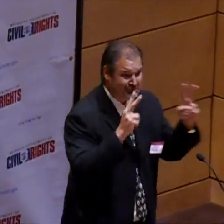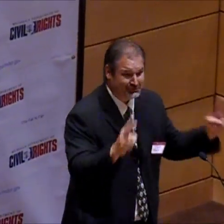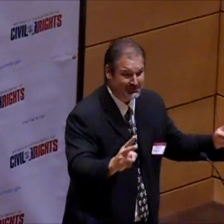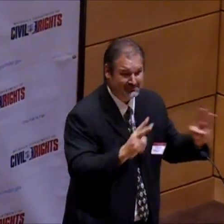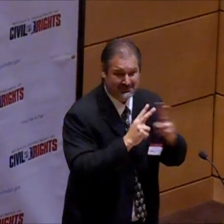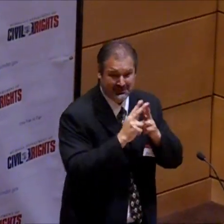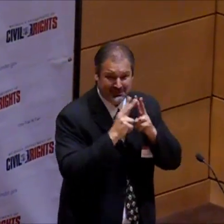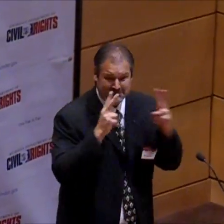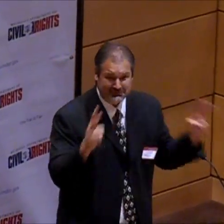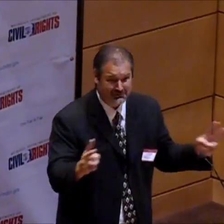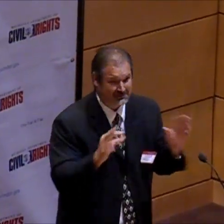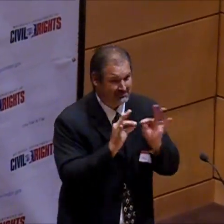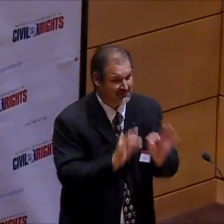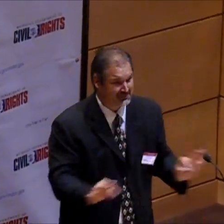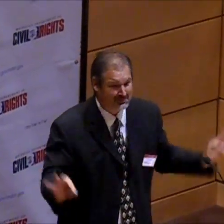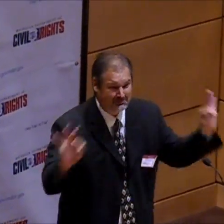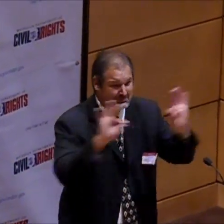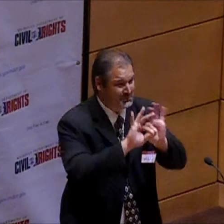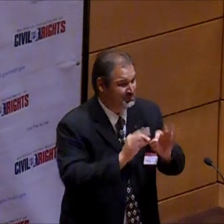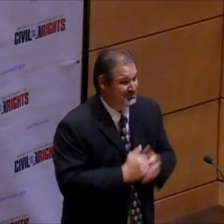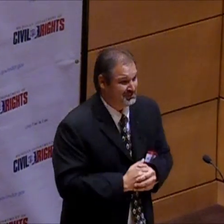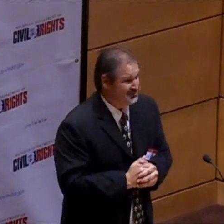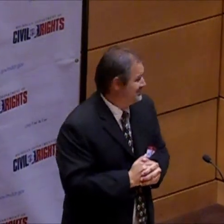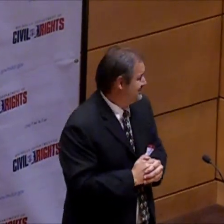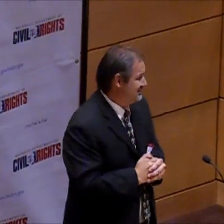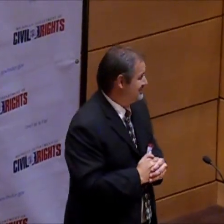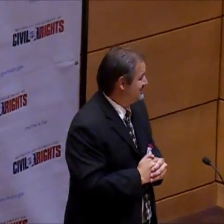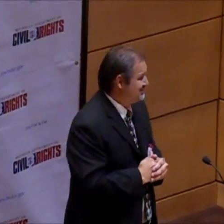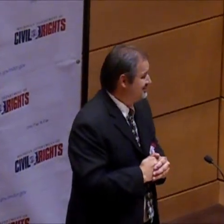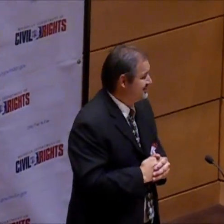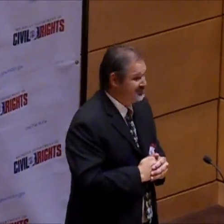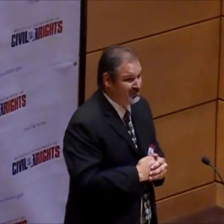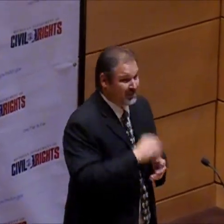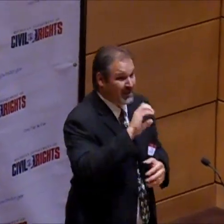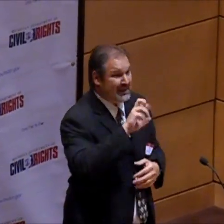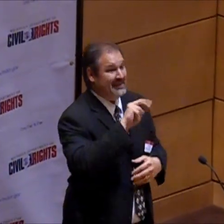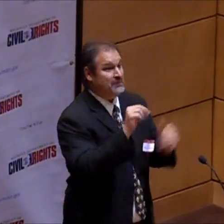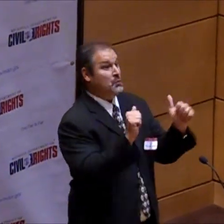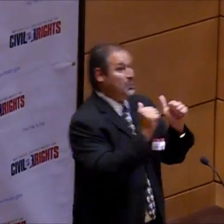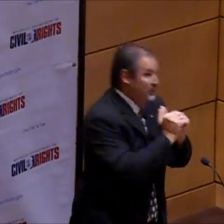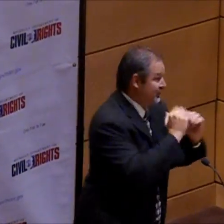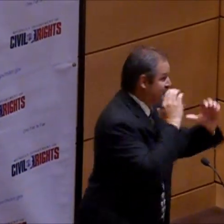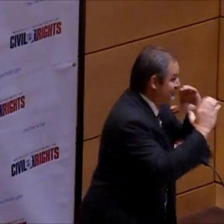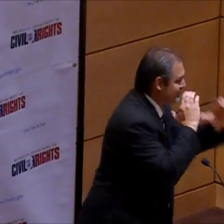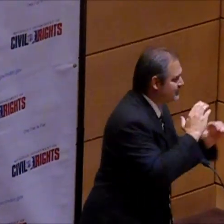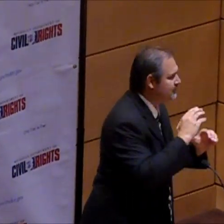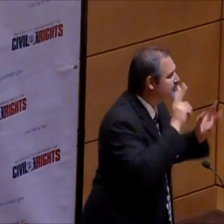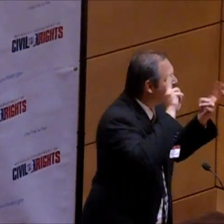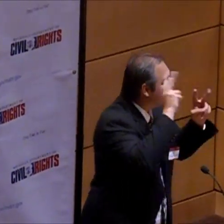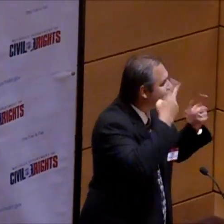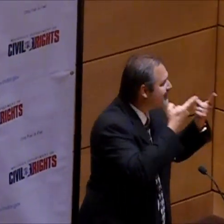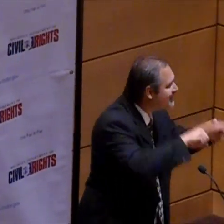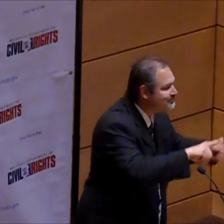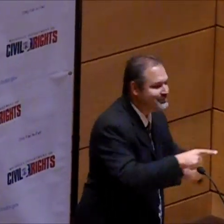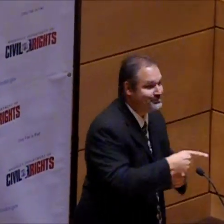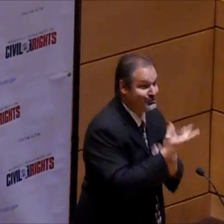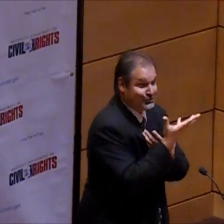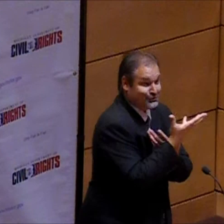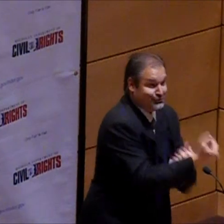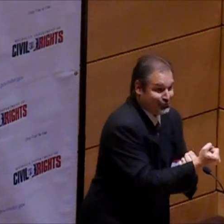accessible for myself. And it's very, very important, that tool. Even with communication, there's misunderstandings that